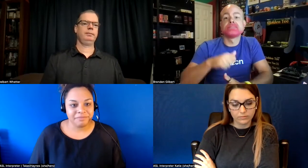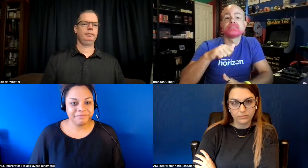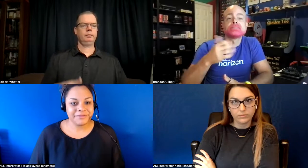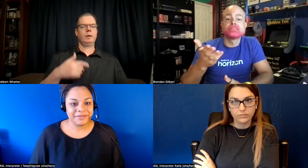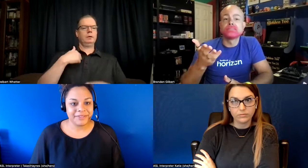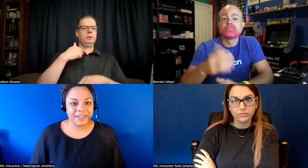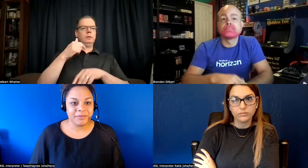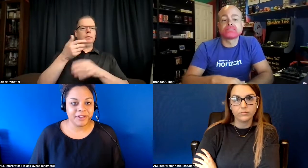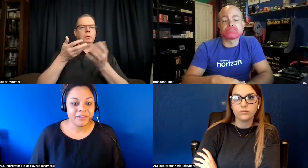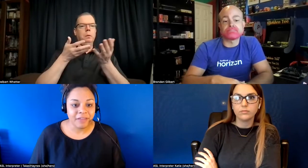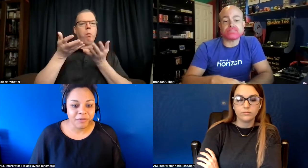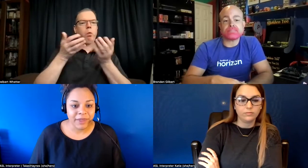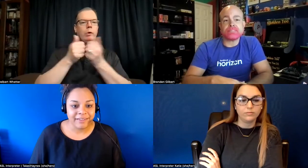keep at a level base